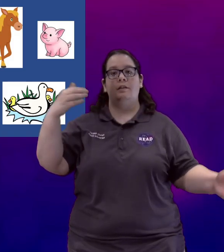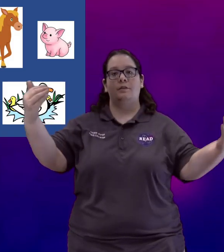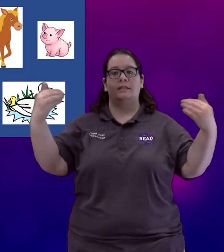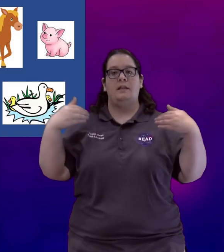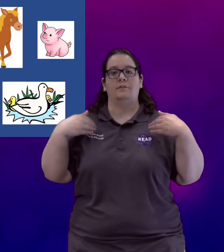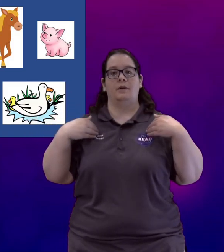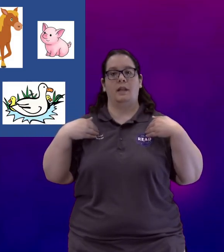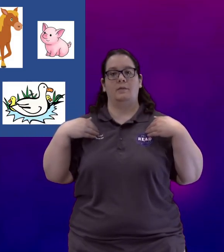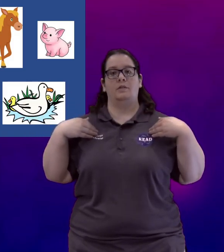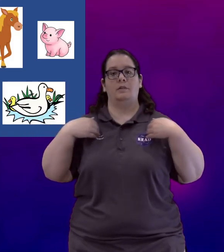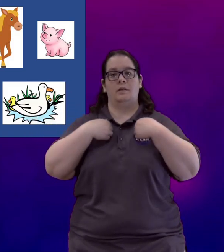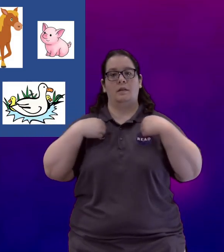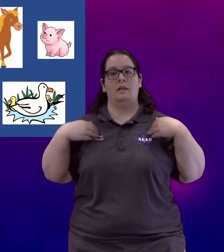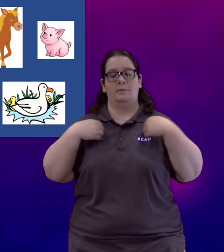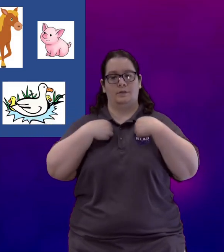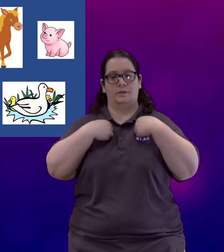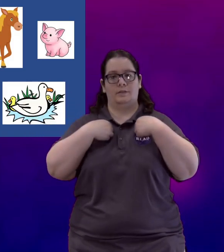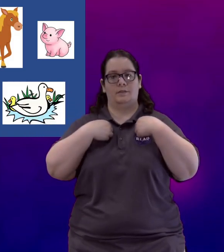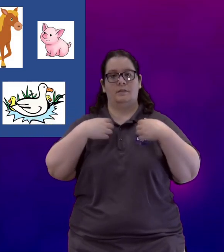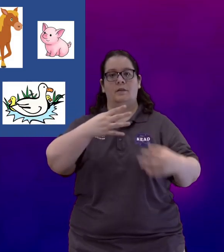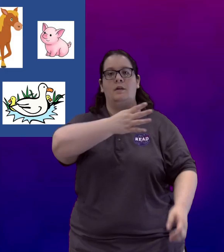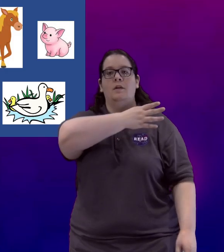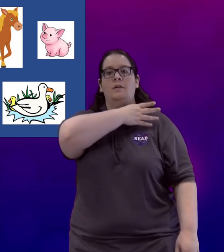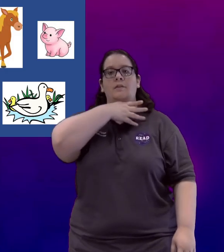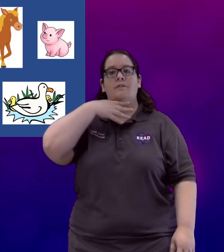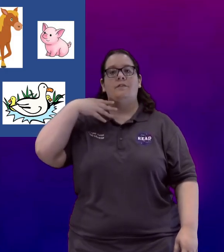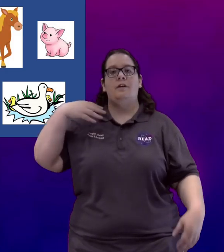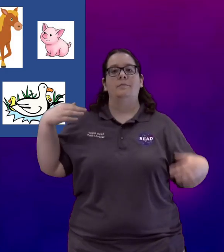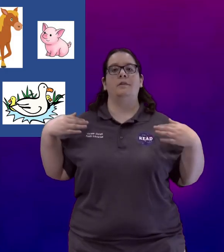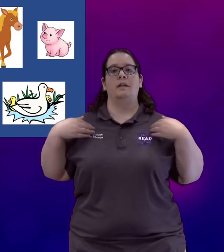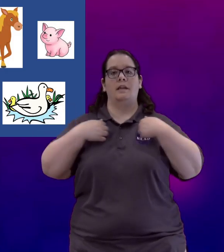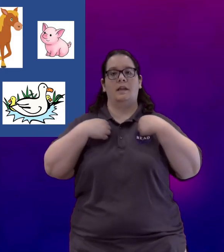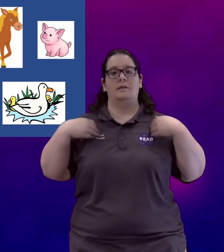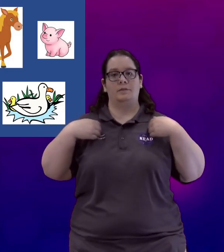then do that sign for animal. Animals. Farm animals.